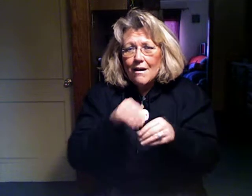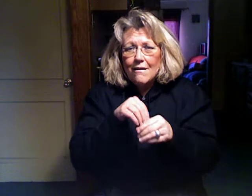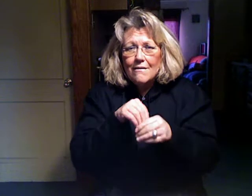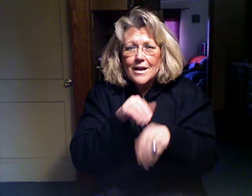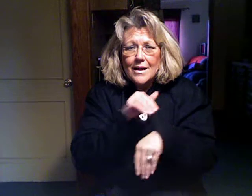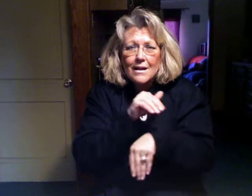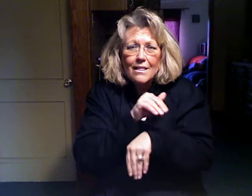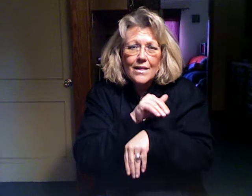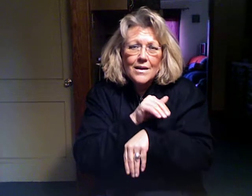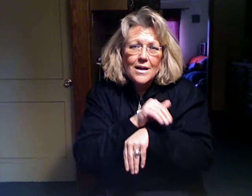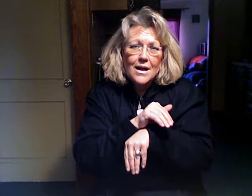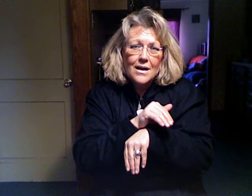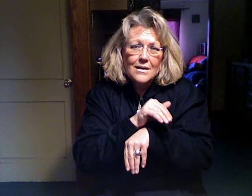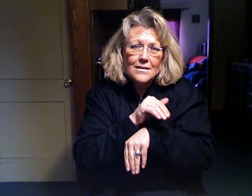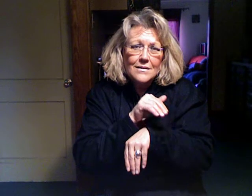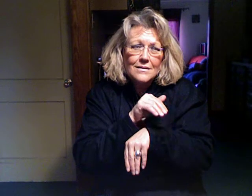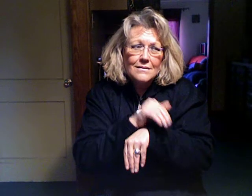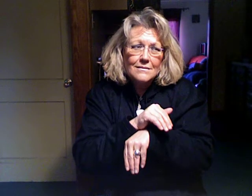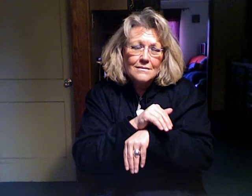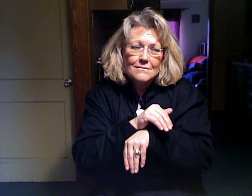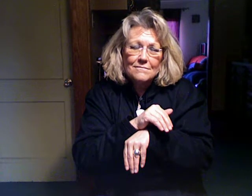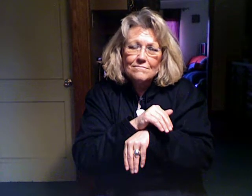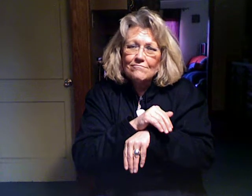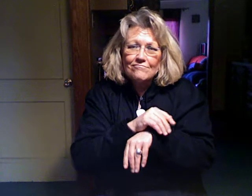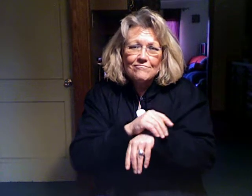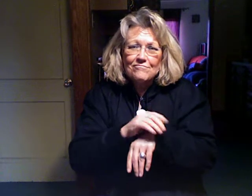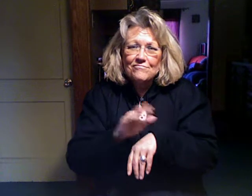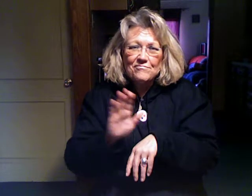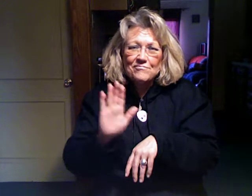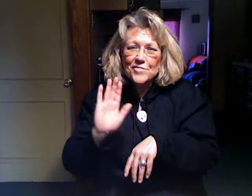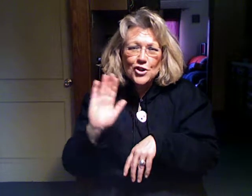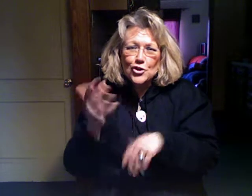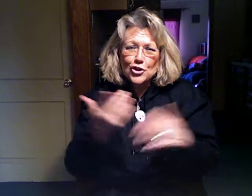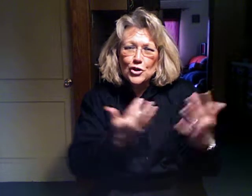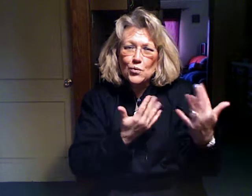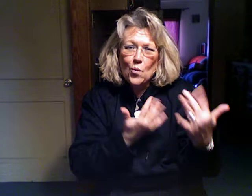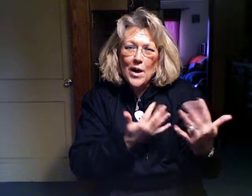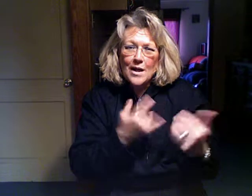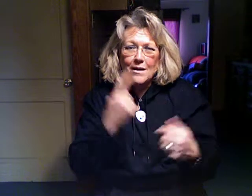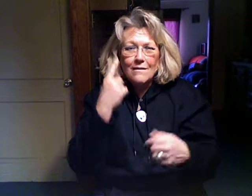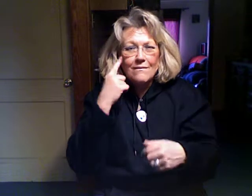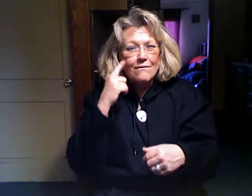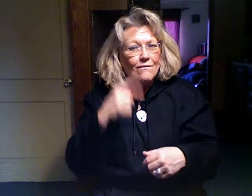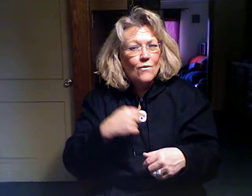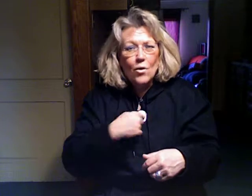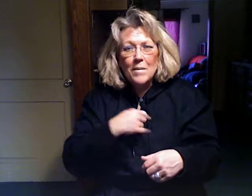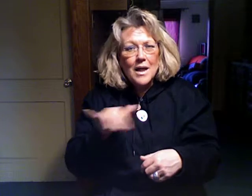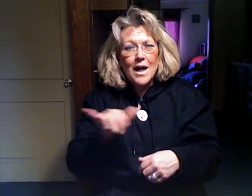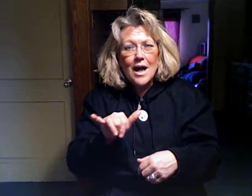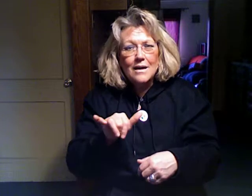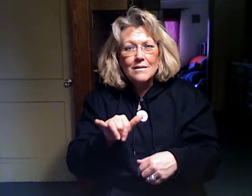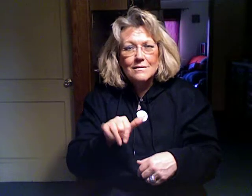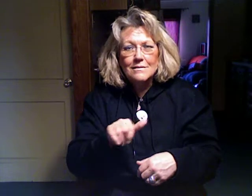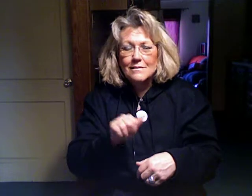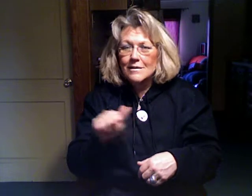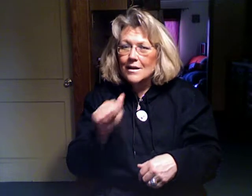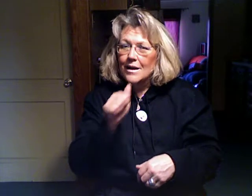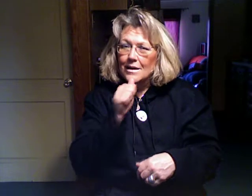In the night Just waiting for me Like a